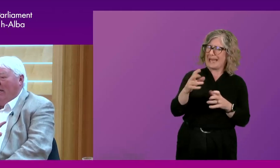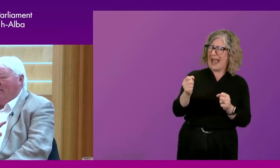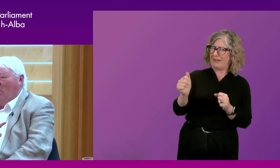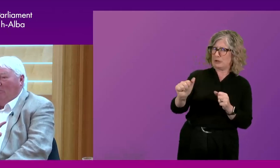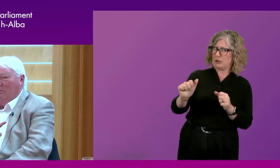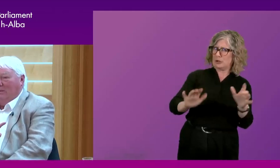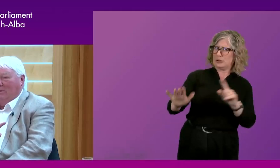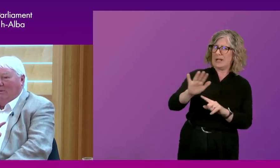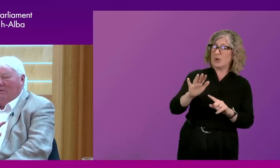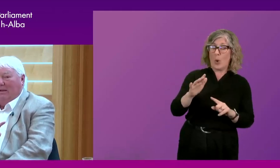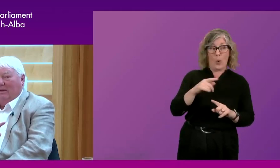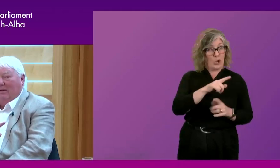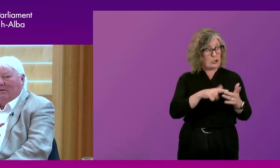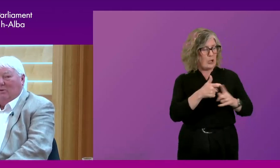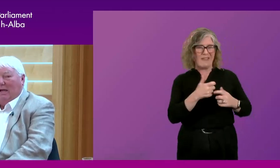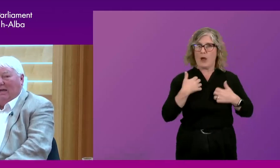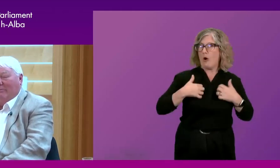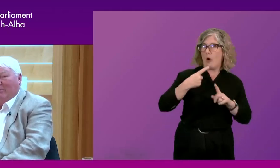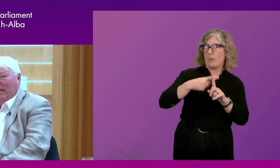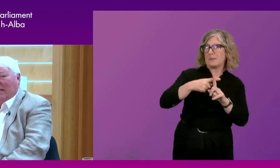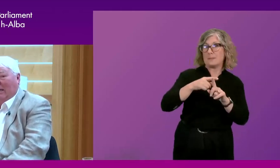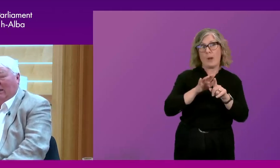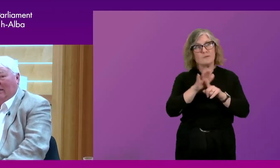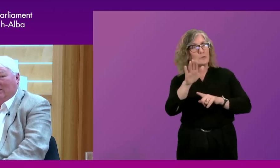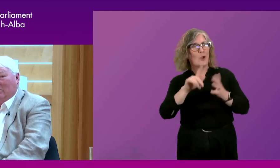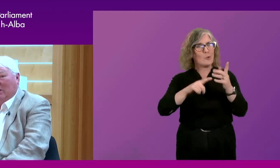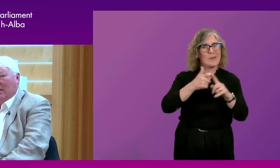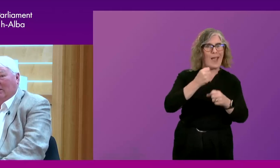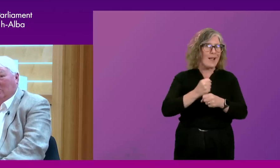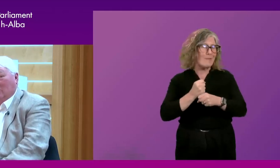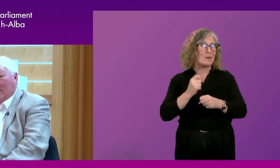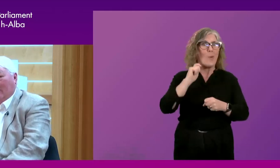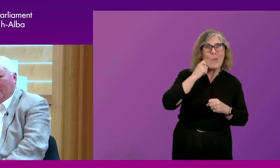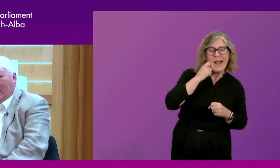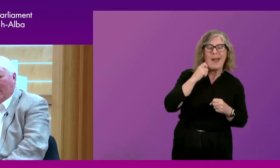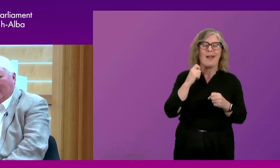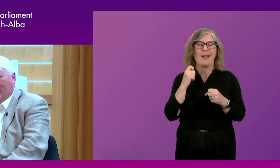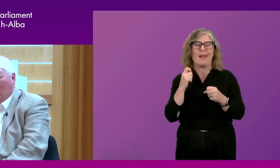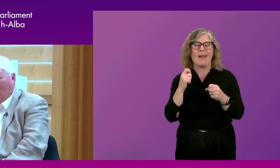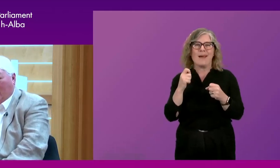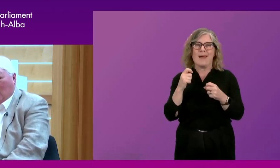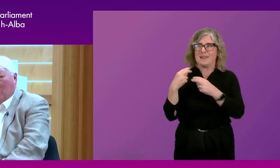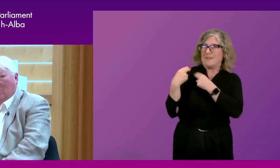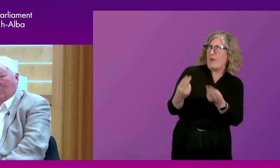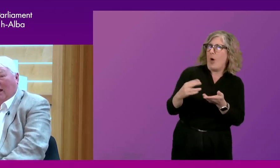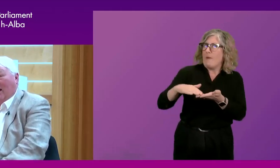Jack's optimism about the current UK government being inclined to to devolve more or I